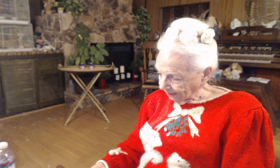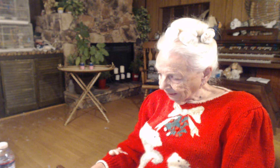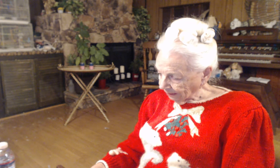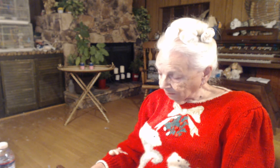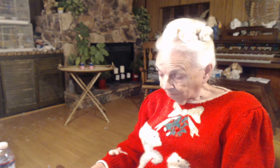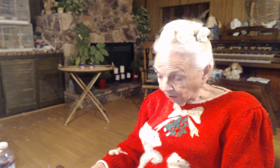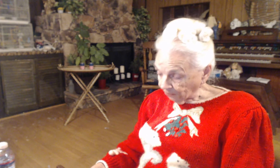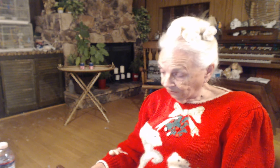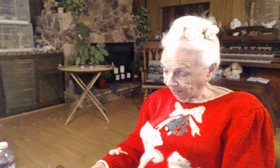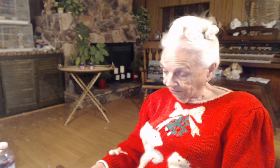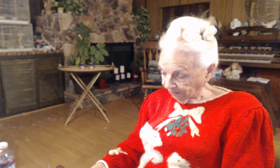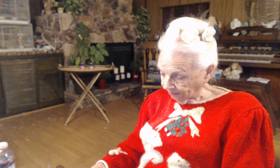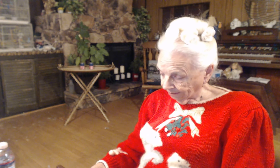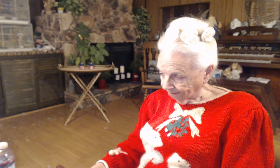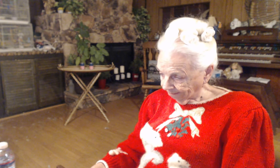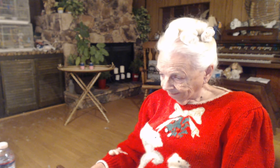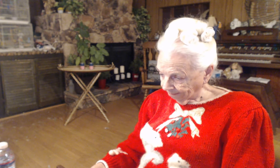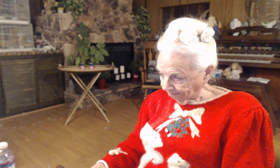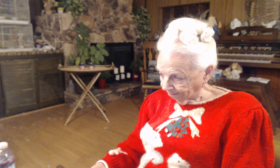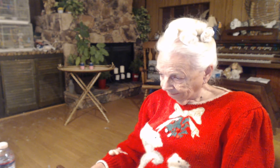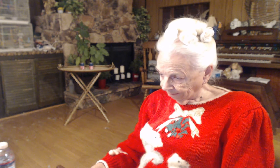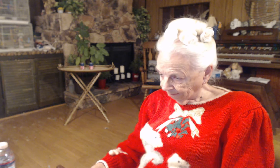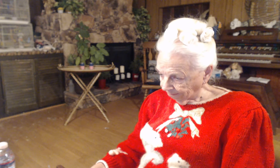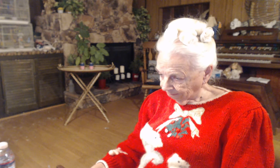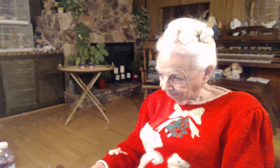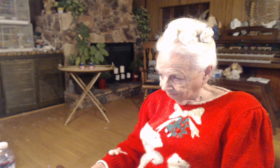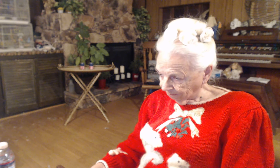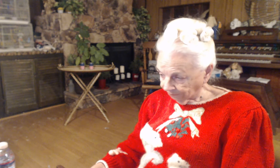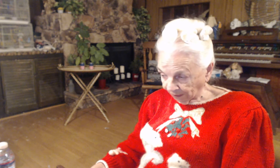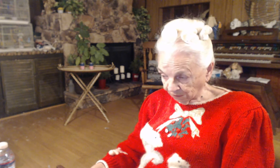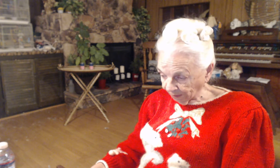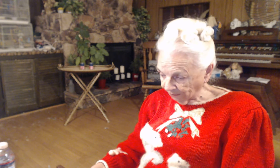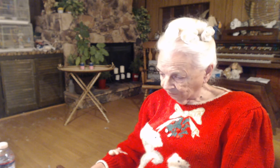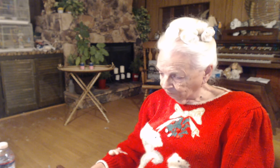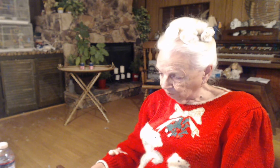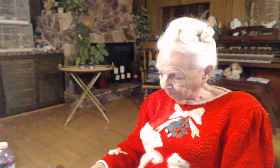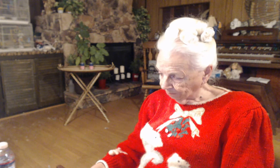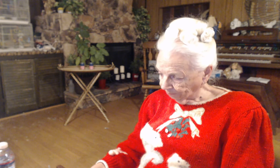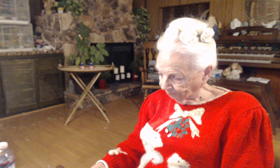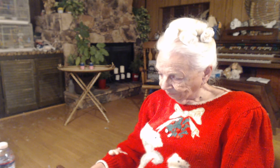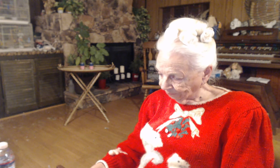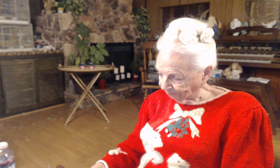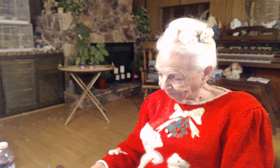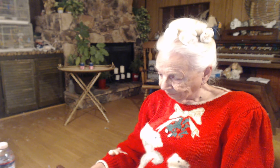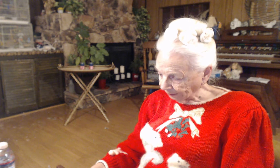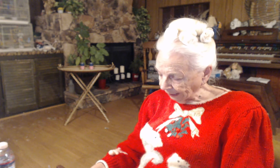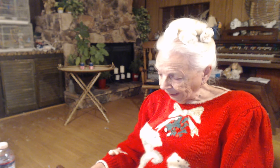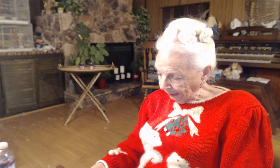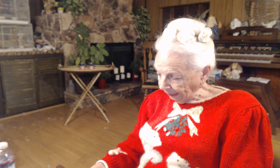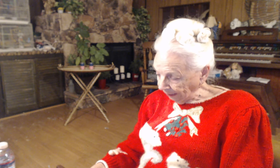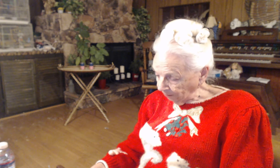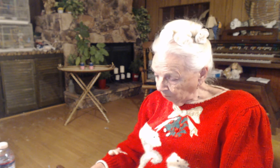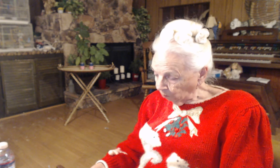Mark says, that was Matthew 4. In the morning,